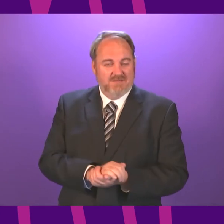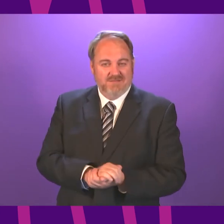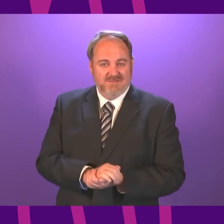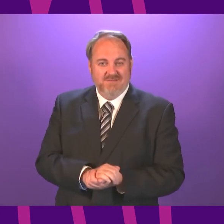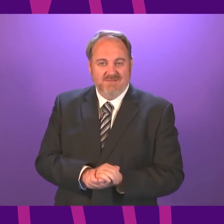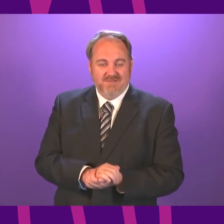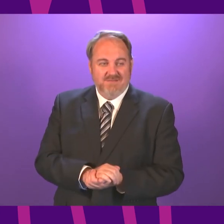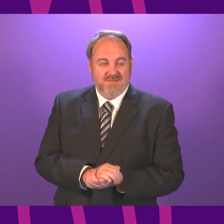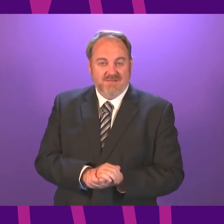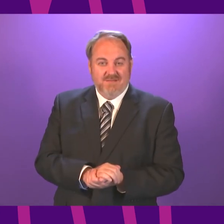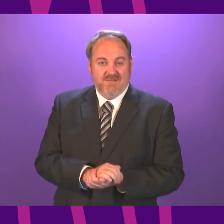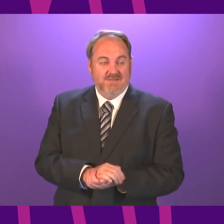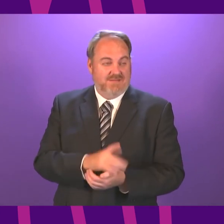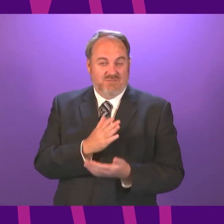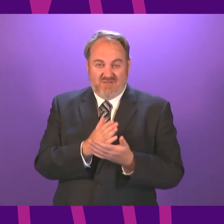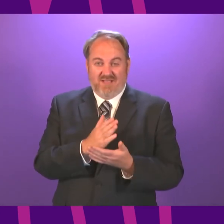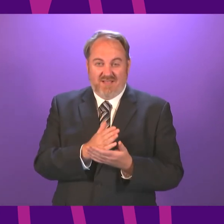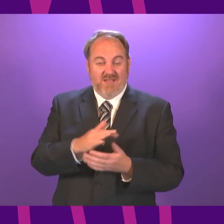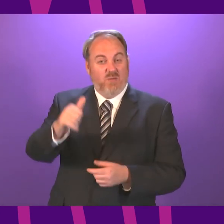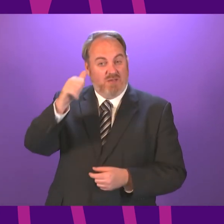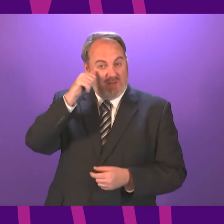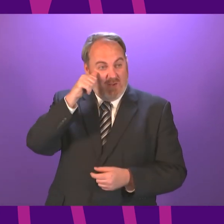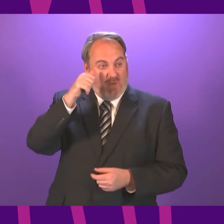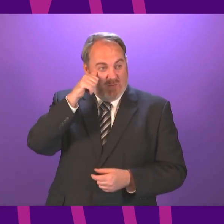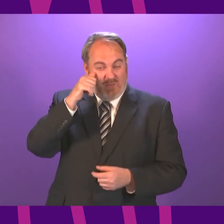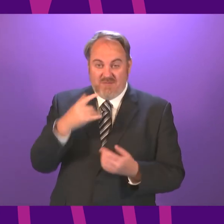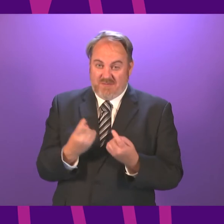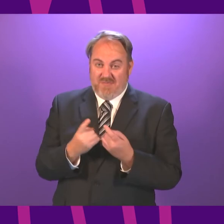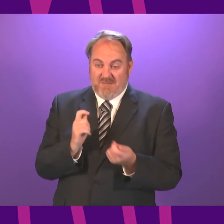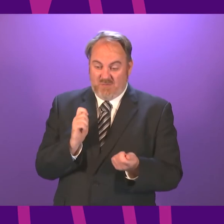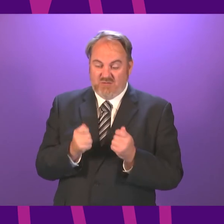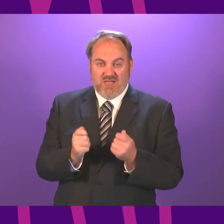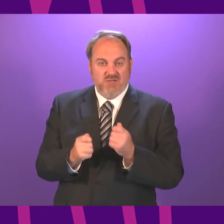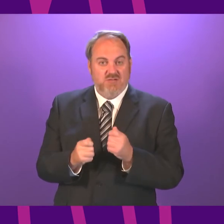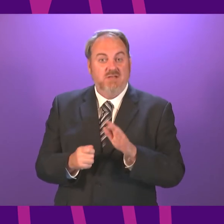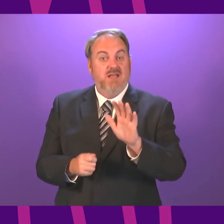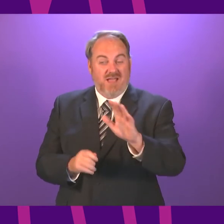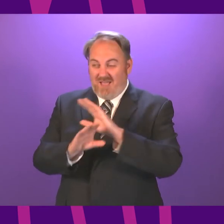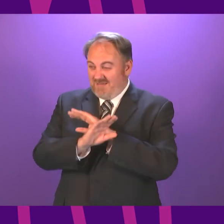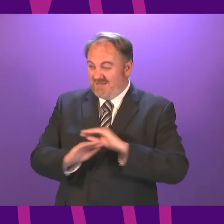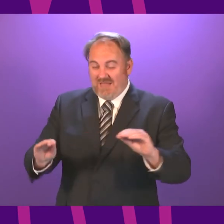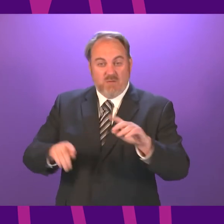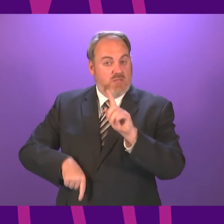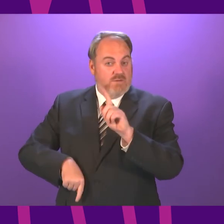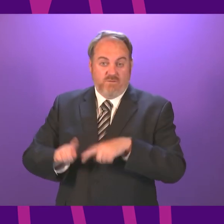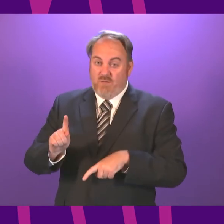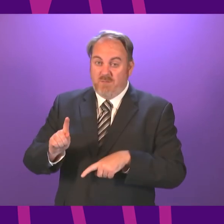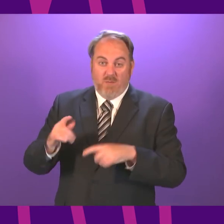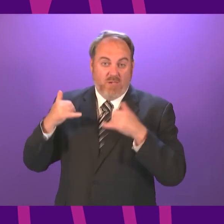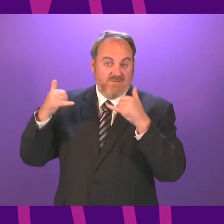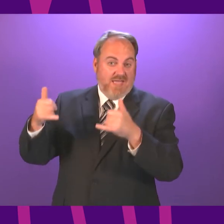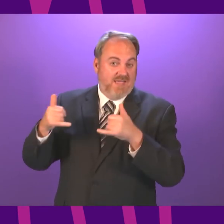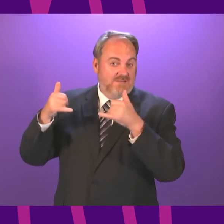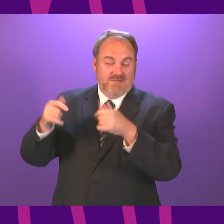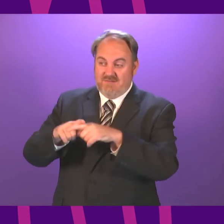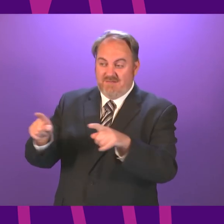possibly the biggest practical difference here. Firstly, on football fans, I could not have been clearer that I advised